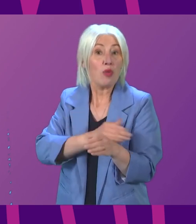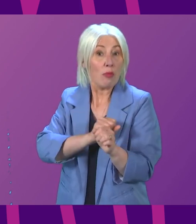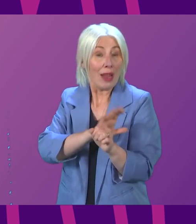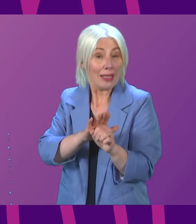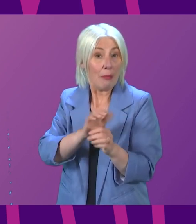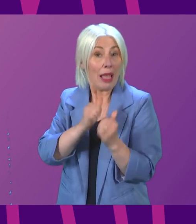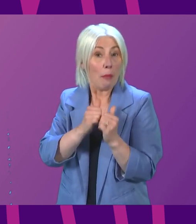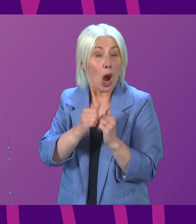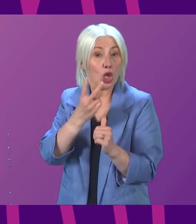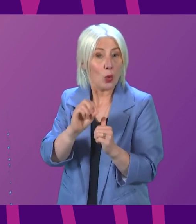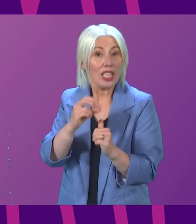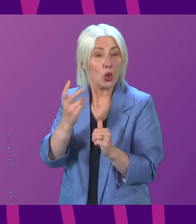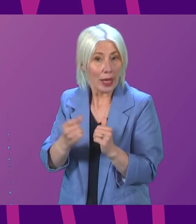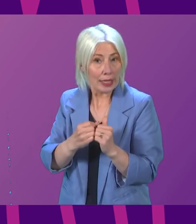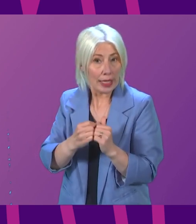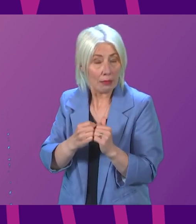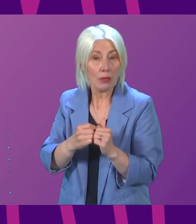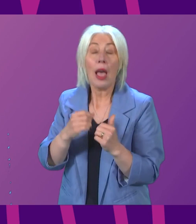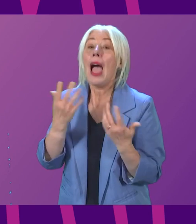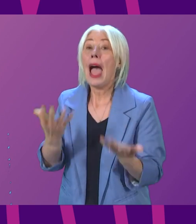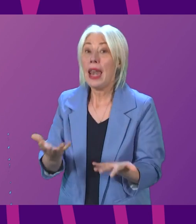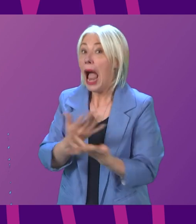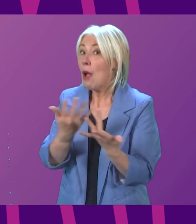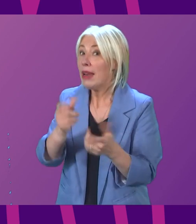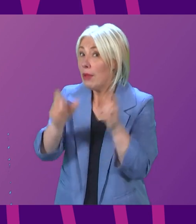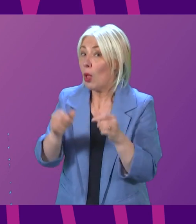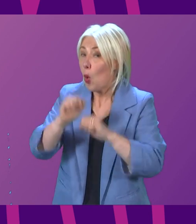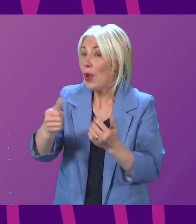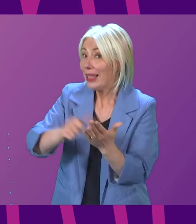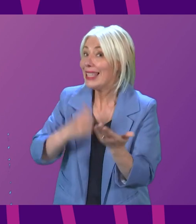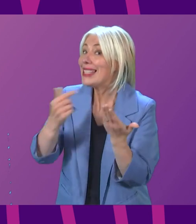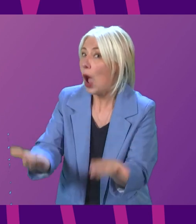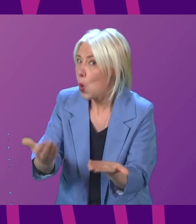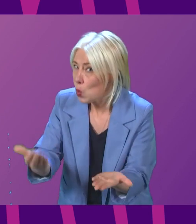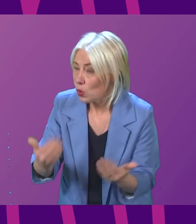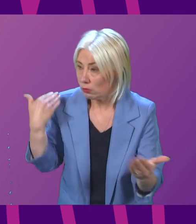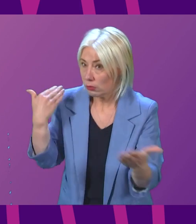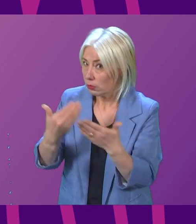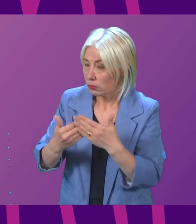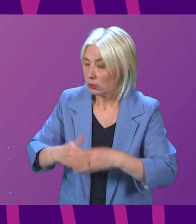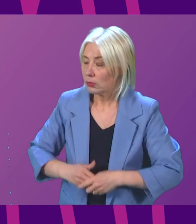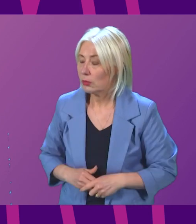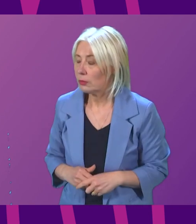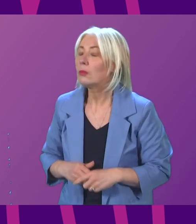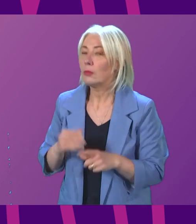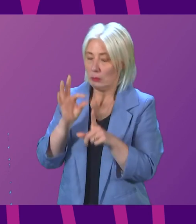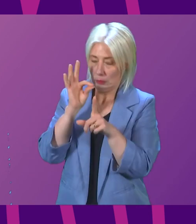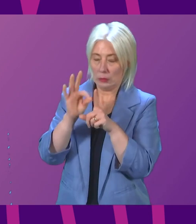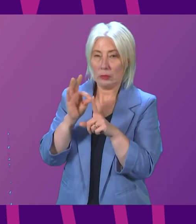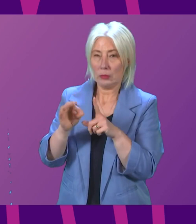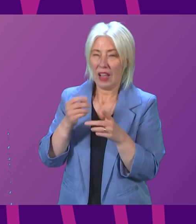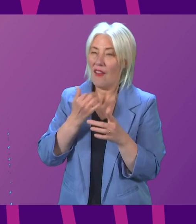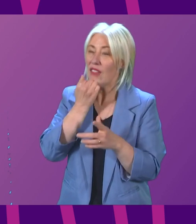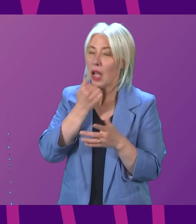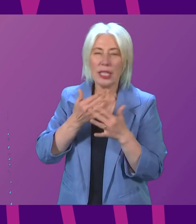March 2020, and how many Scots are on NHS waiting list now? First Minister. I'll provide the precise figures. I